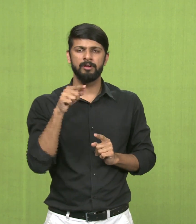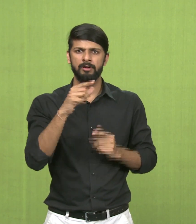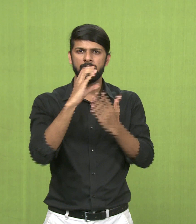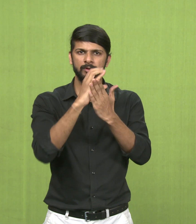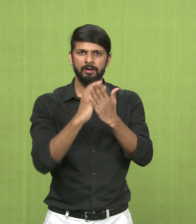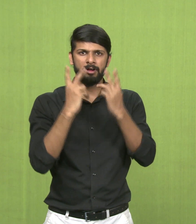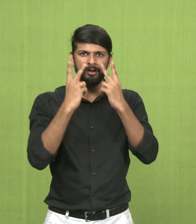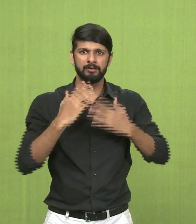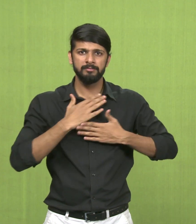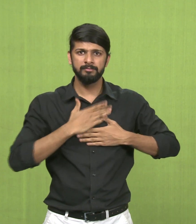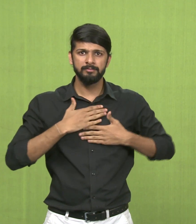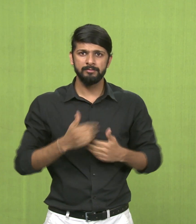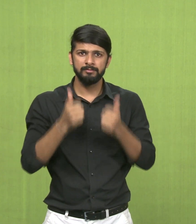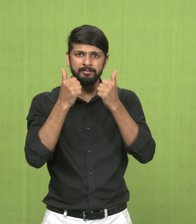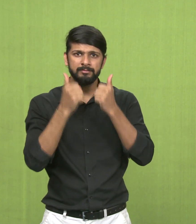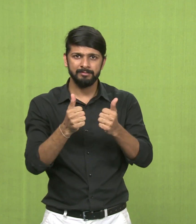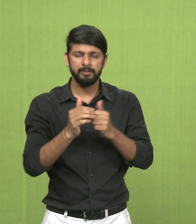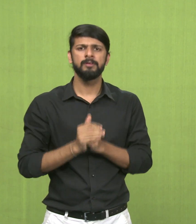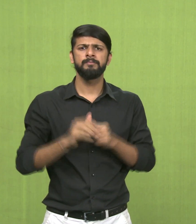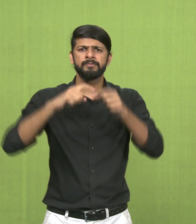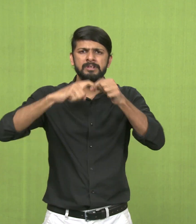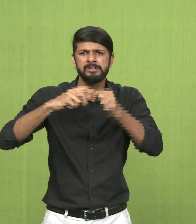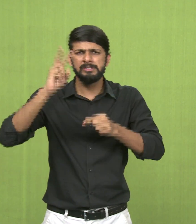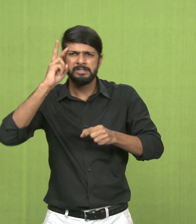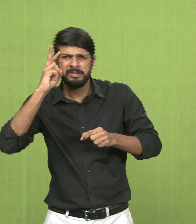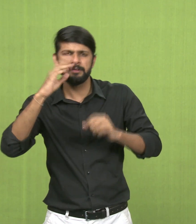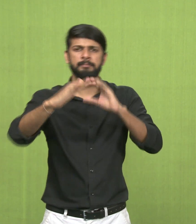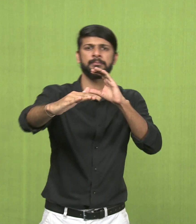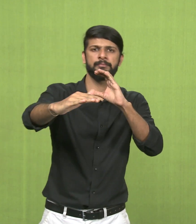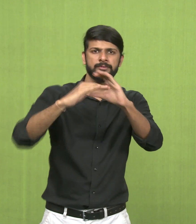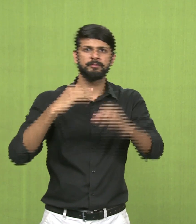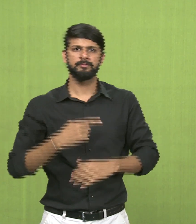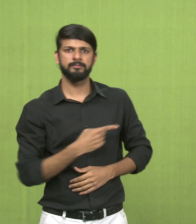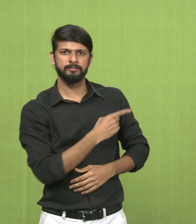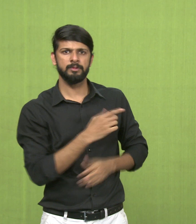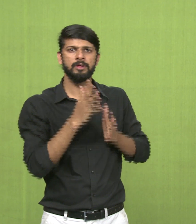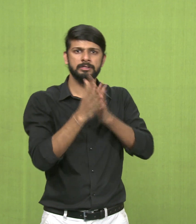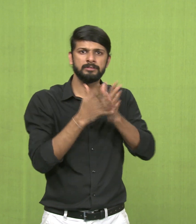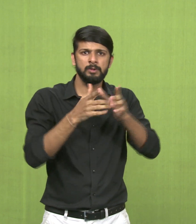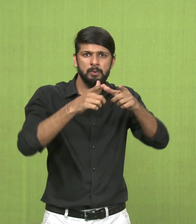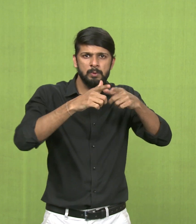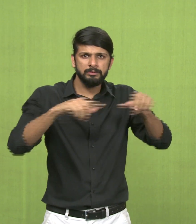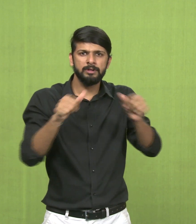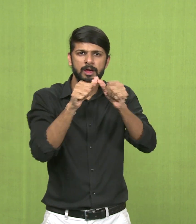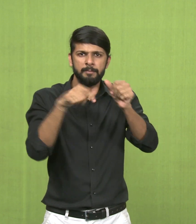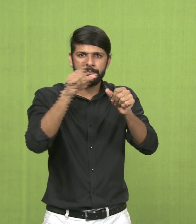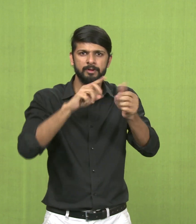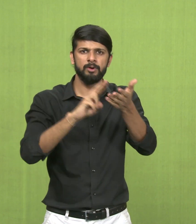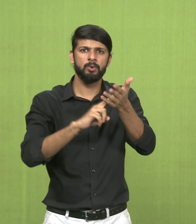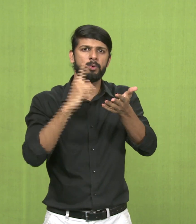I hope you enjoyed watching part one of the lesson. If you have any queries, please email us at sign language at the